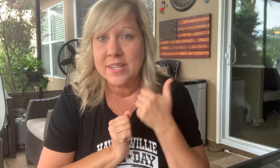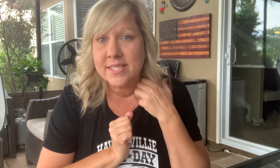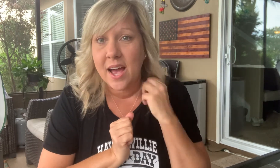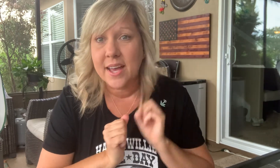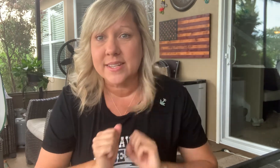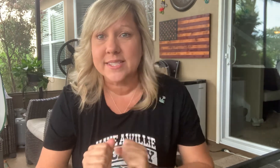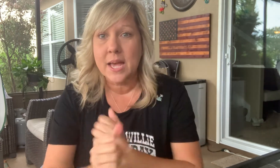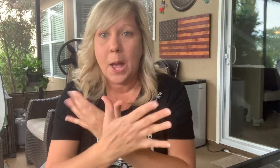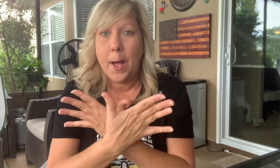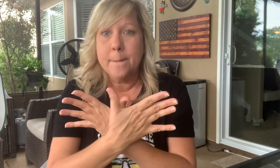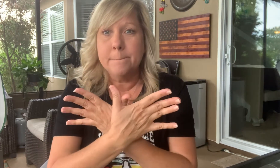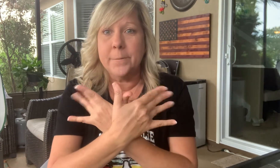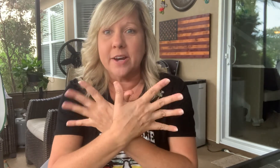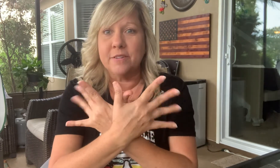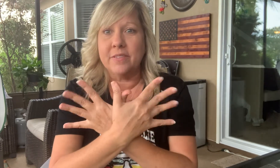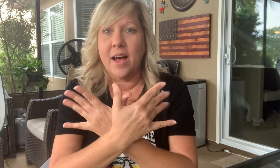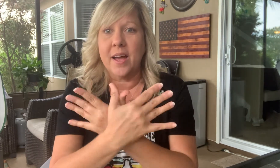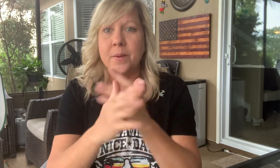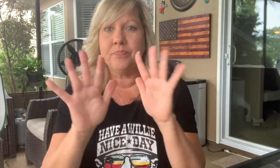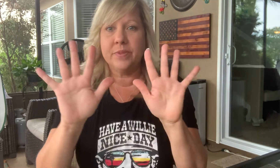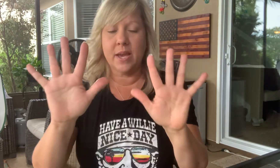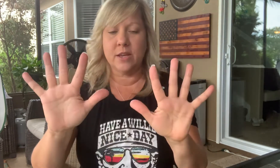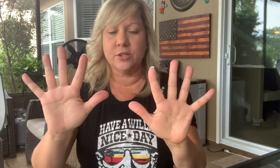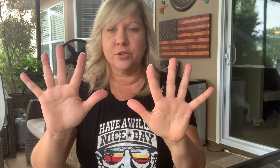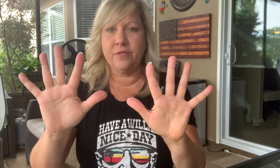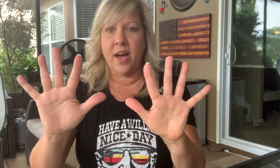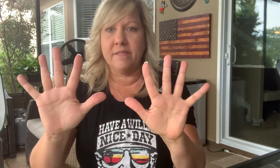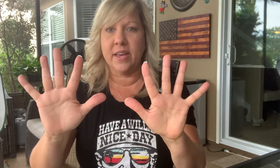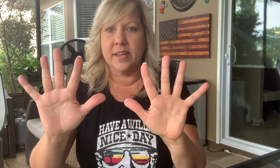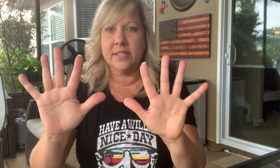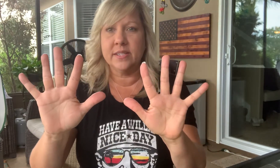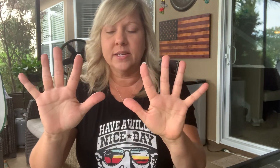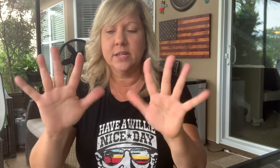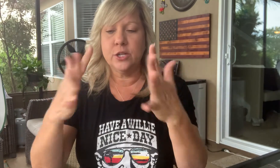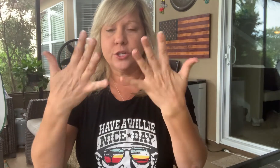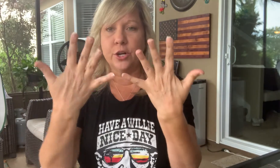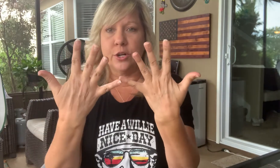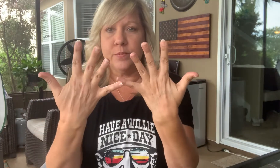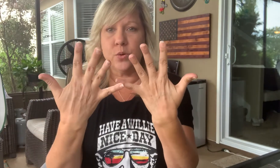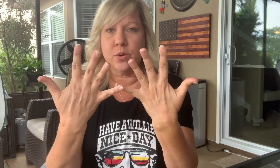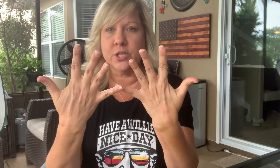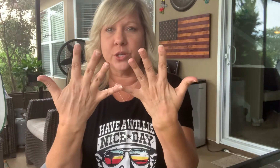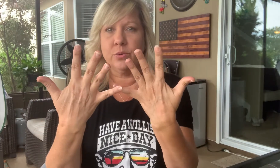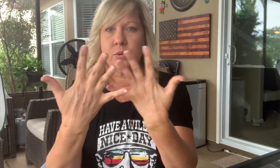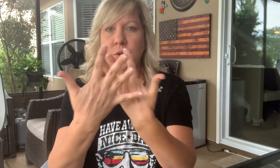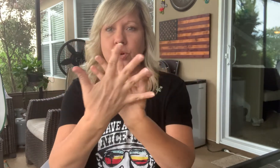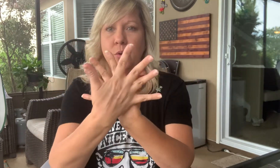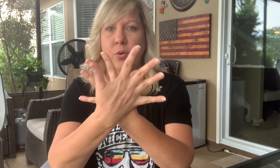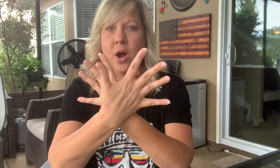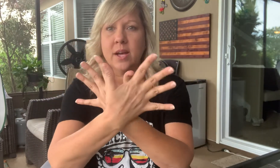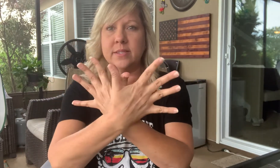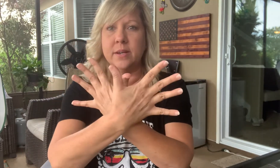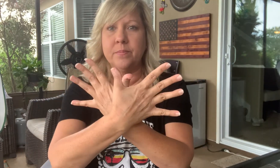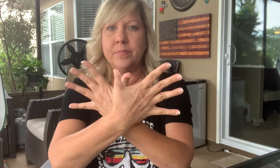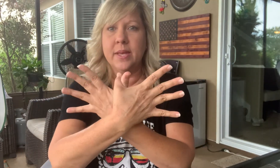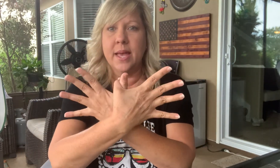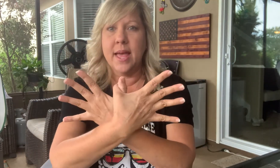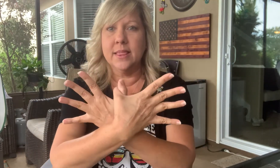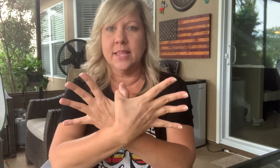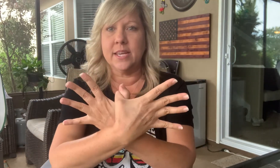signs. Butterfly. Take your two five hands. Turn them towards you. Cross them. And link